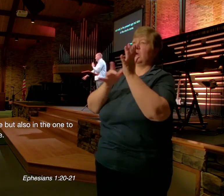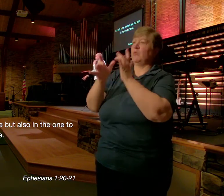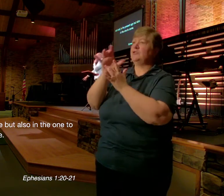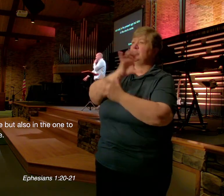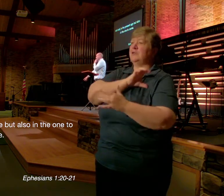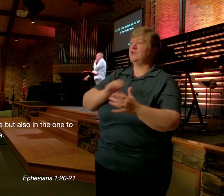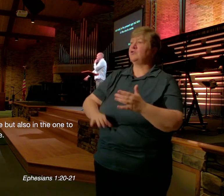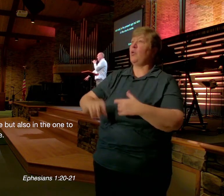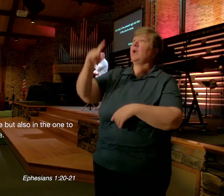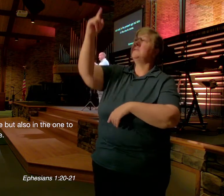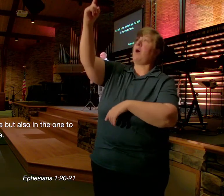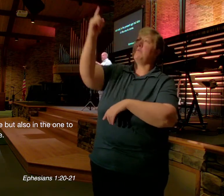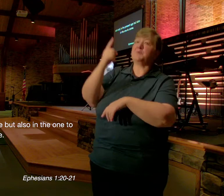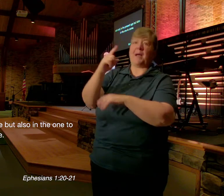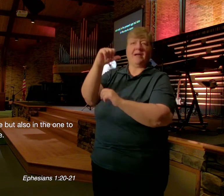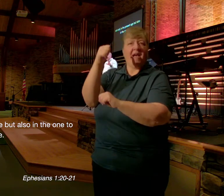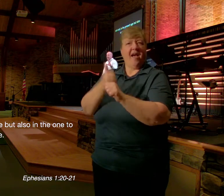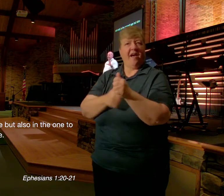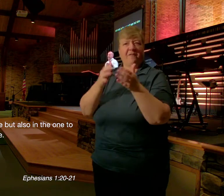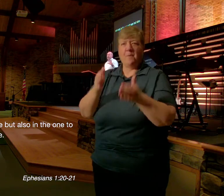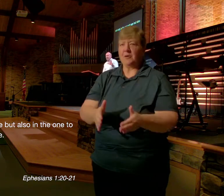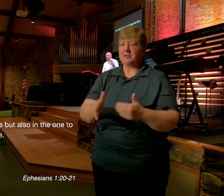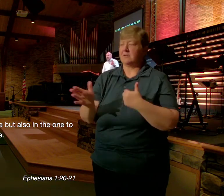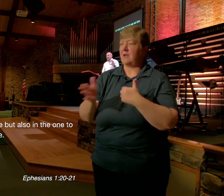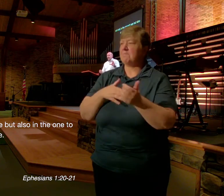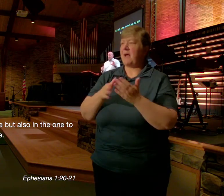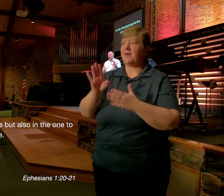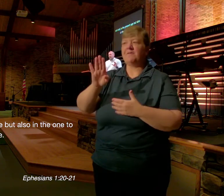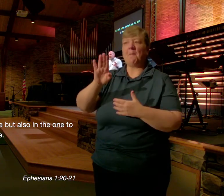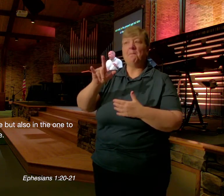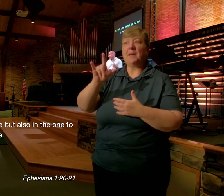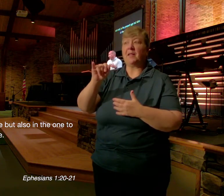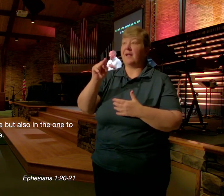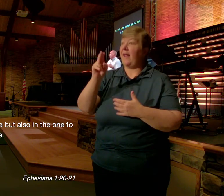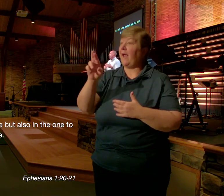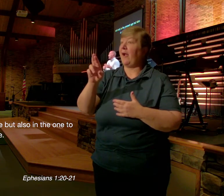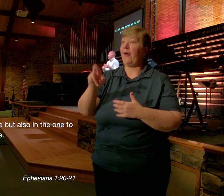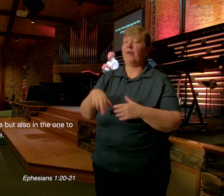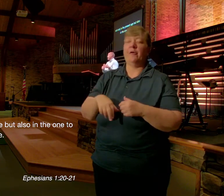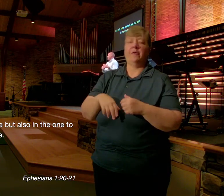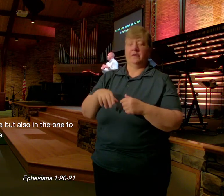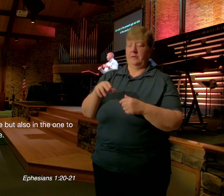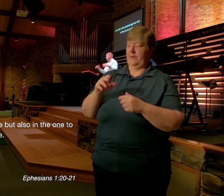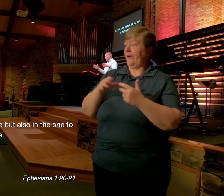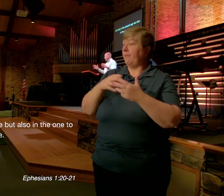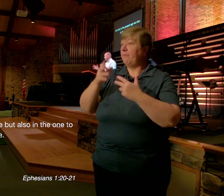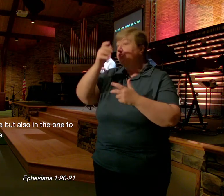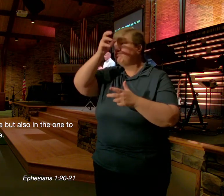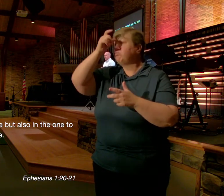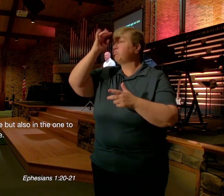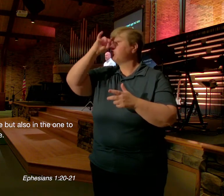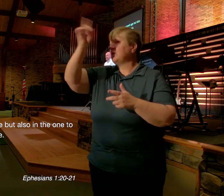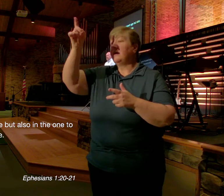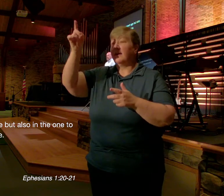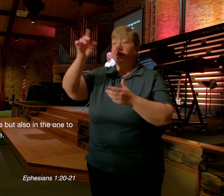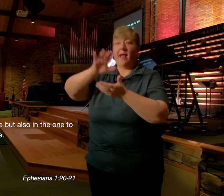Whether They're A Billionaire Or A Brilliant Academic Or A Famous Celebrity The